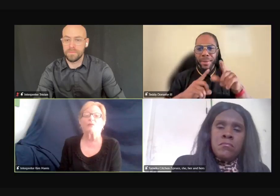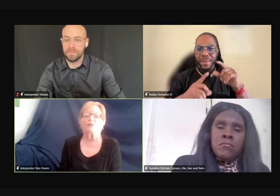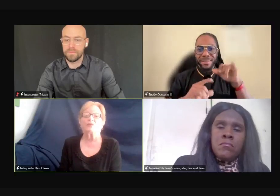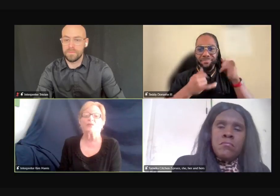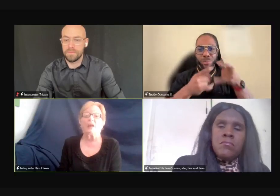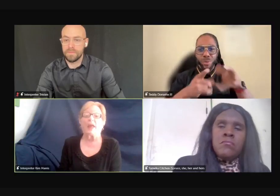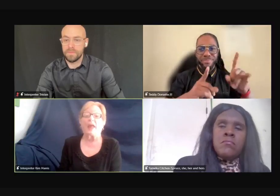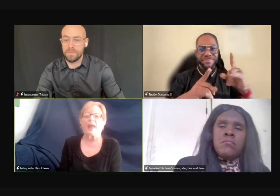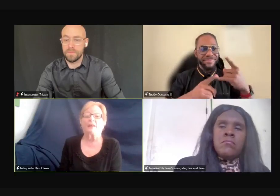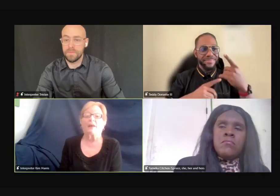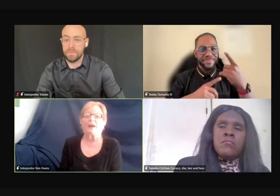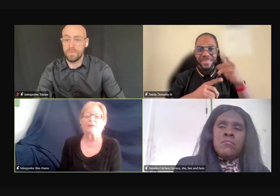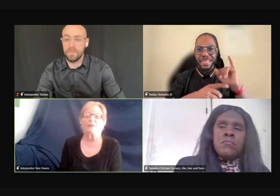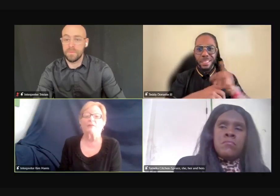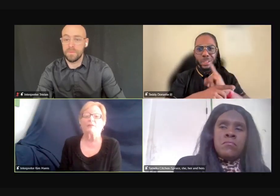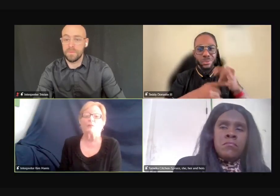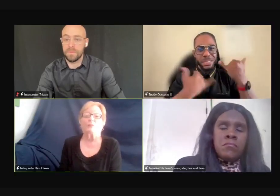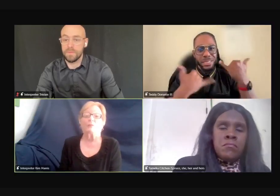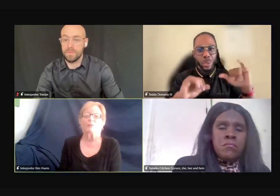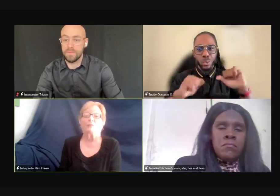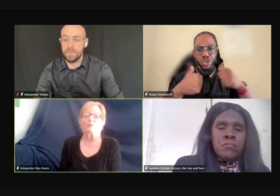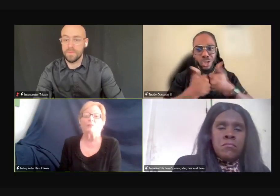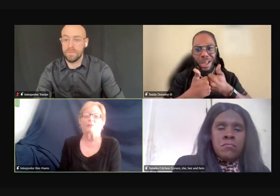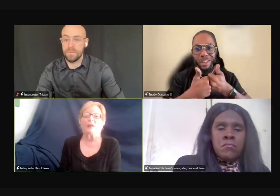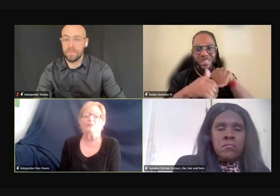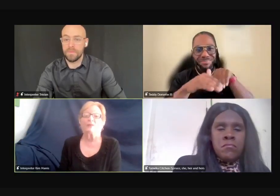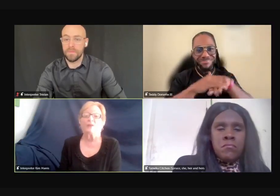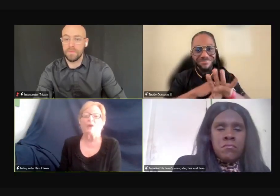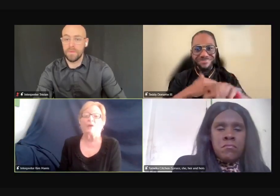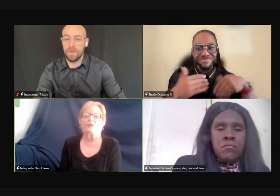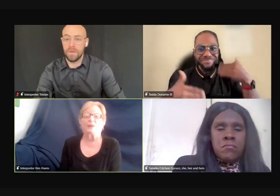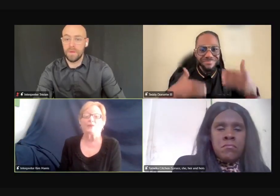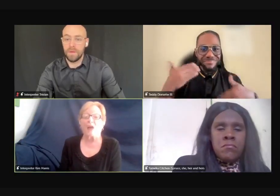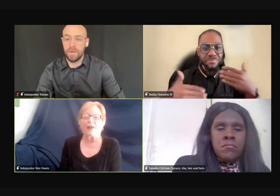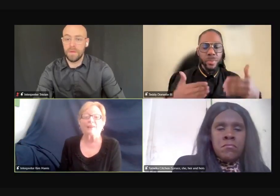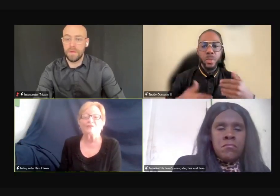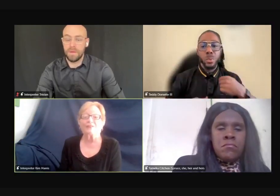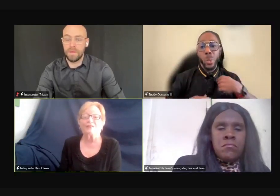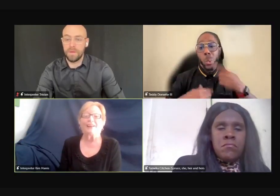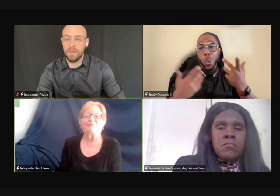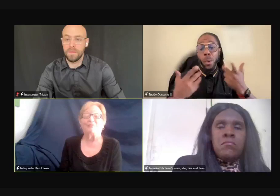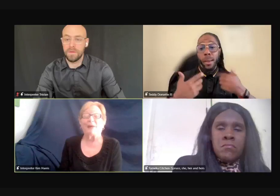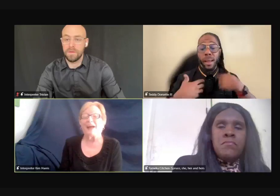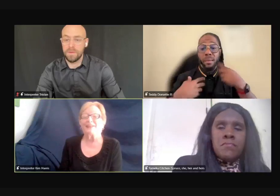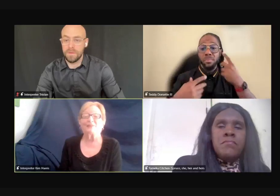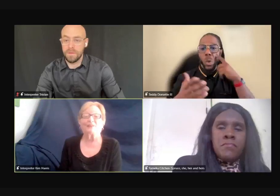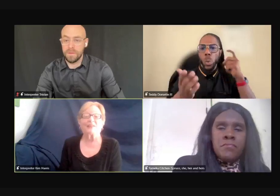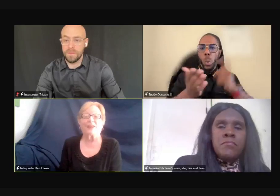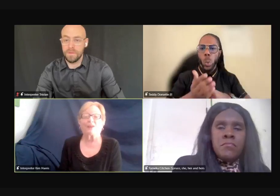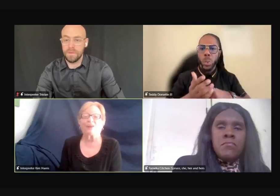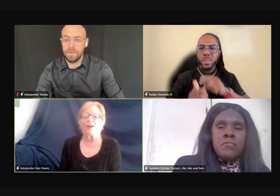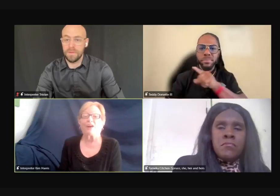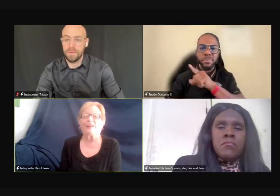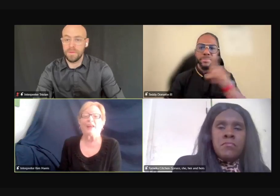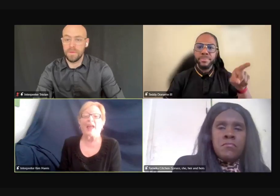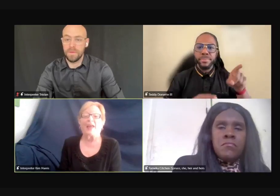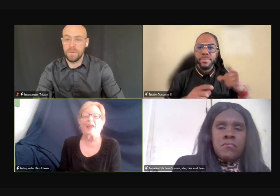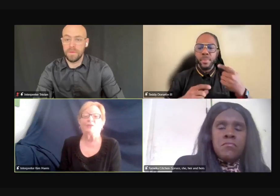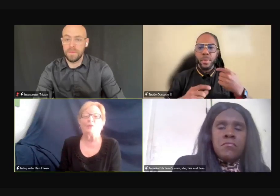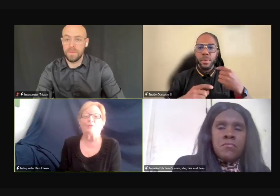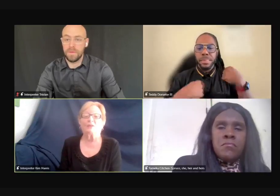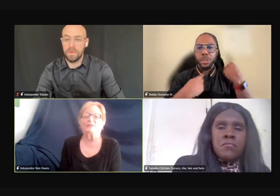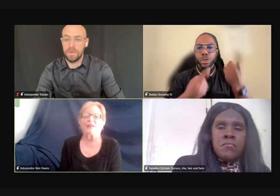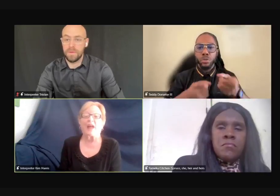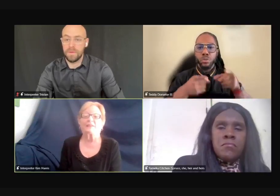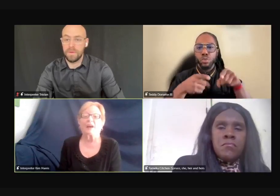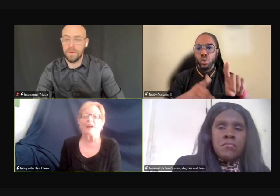videos and such. And, so it's, you know, it's a bit of a challenge, but it was carrying on. And